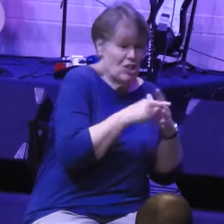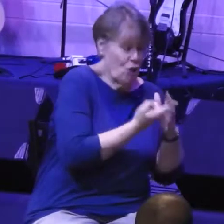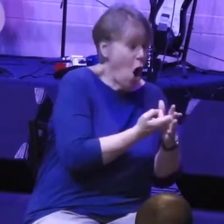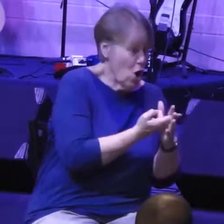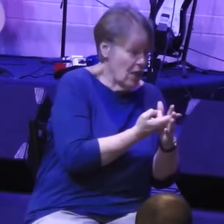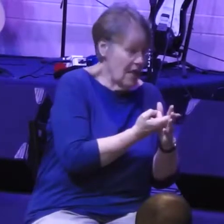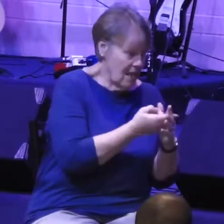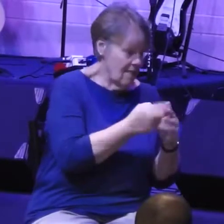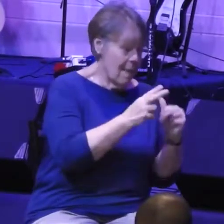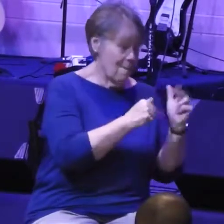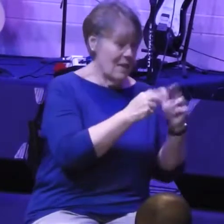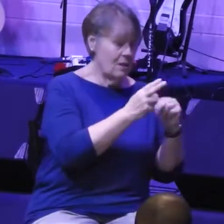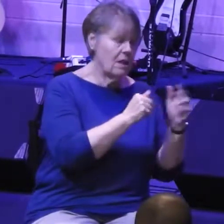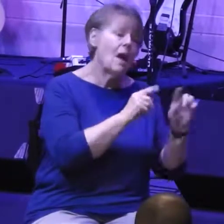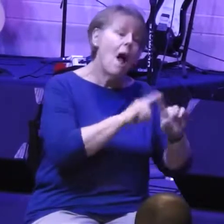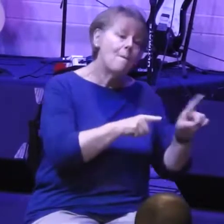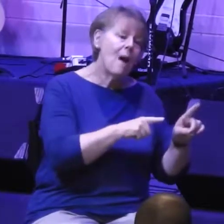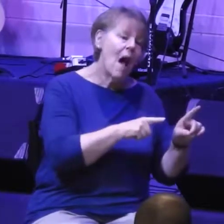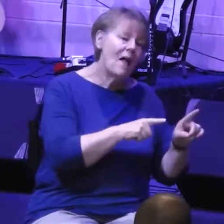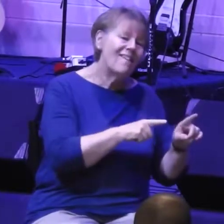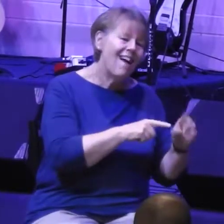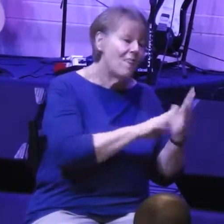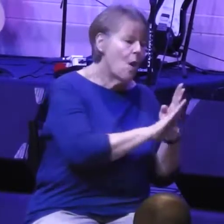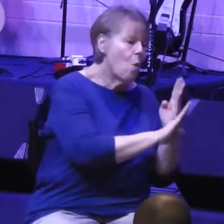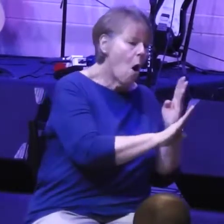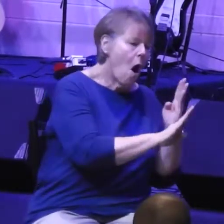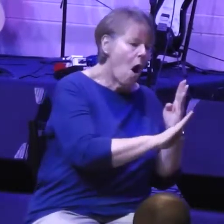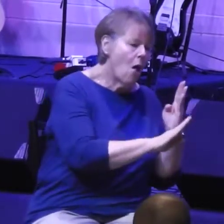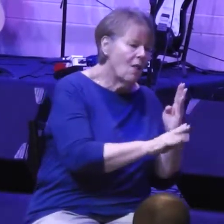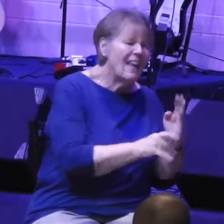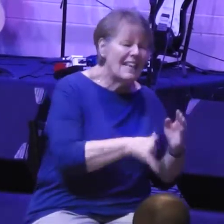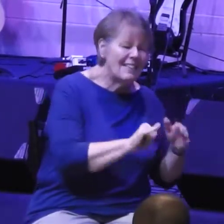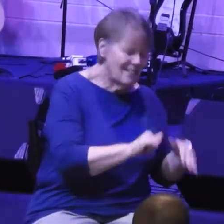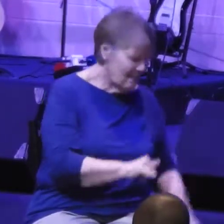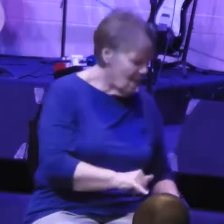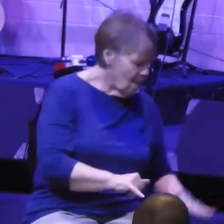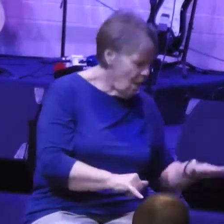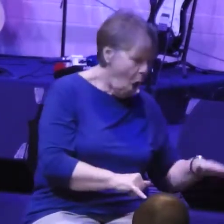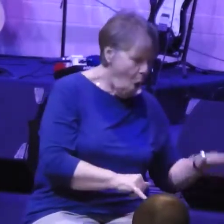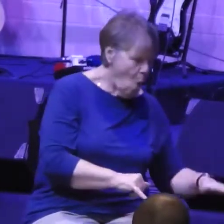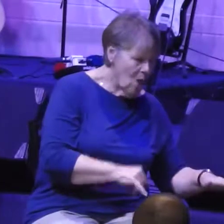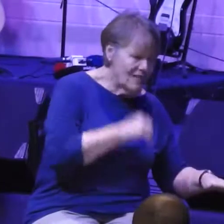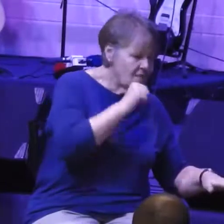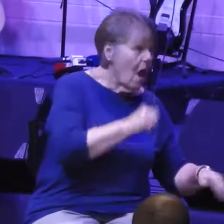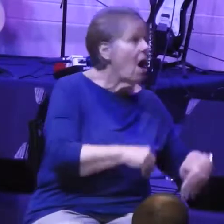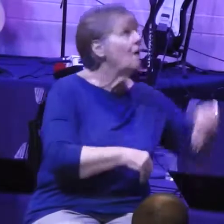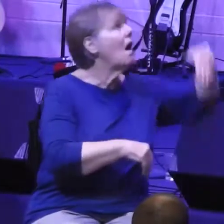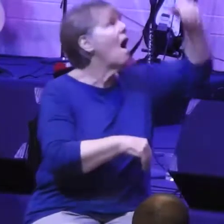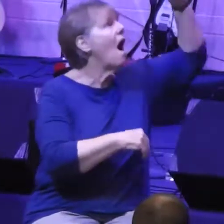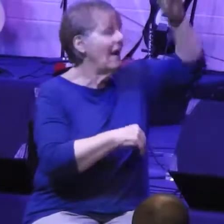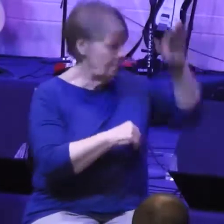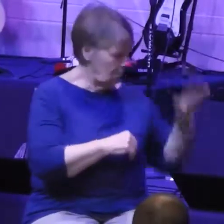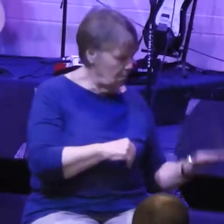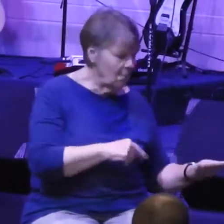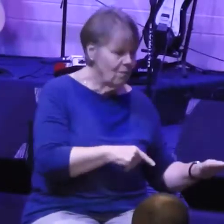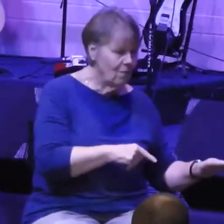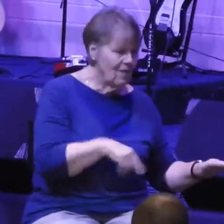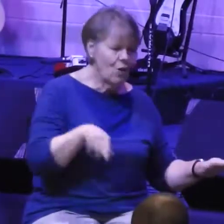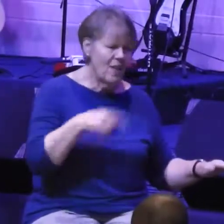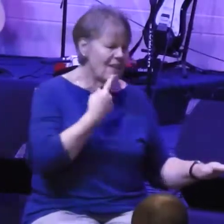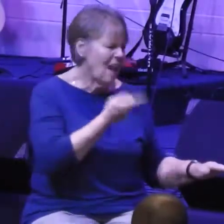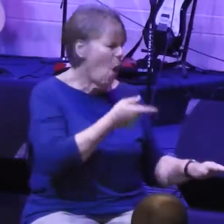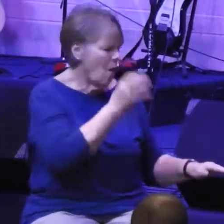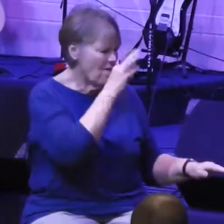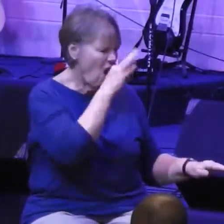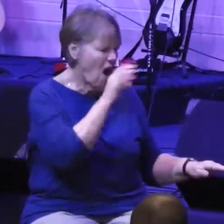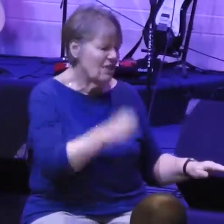building, but the wall is still low and it makes Tobiah go, oh, a fox could knock the thing over. It's so pathetic of a project. And what strikes me